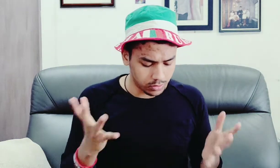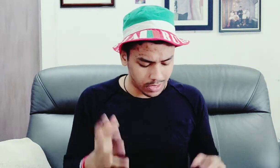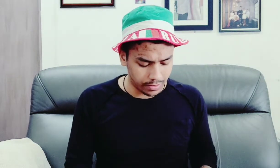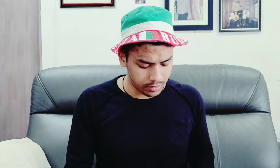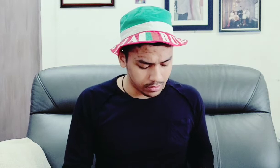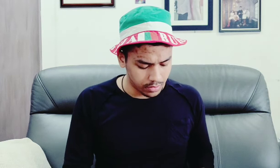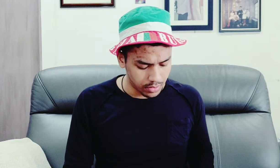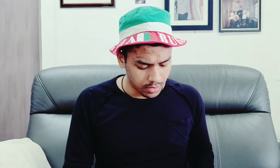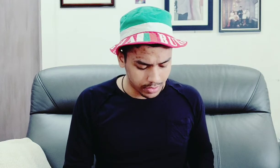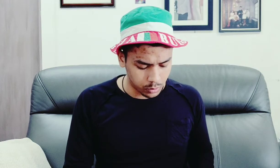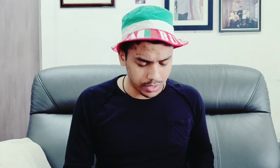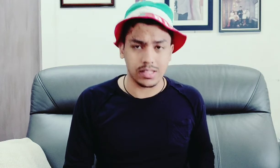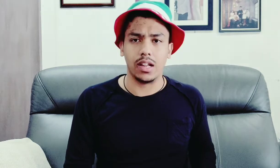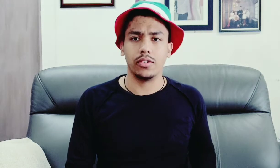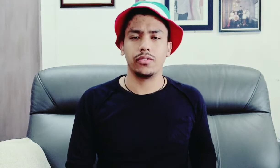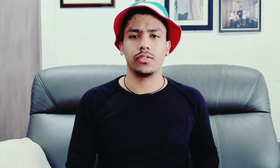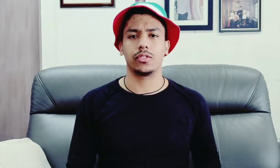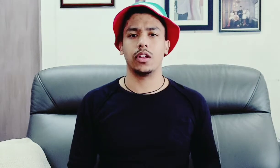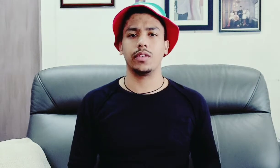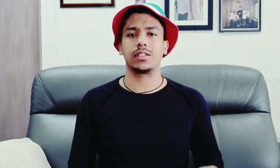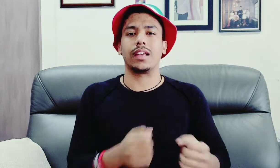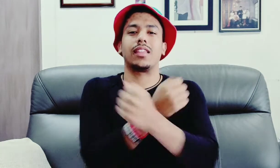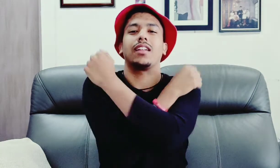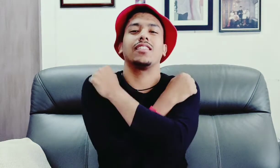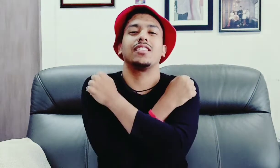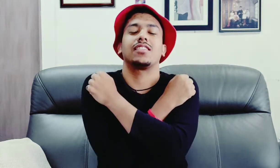those lines next word is love so love is like that just